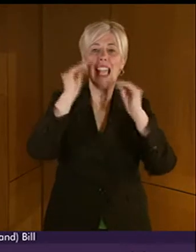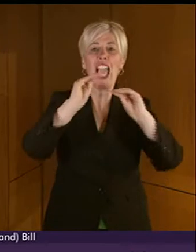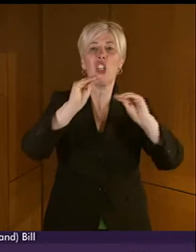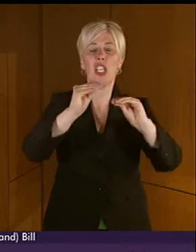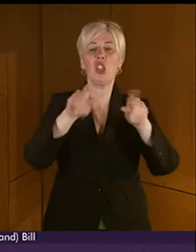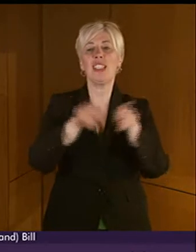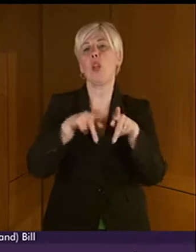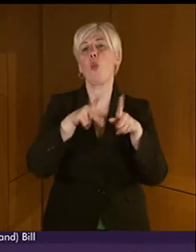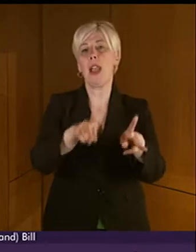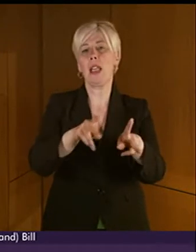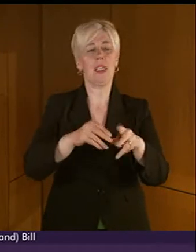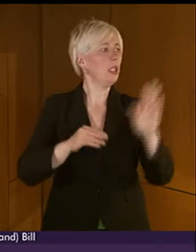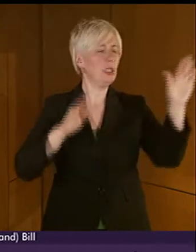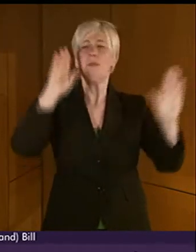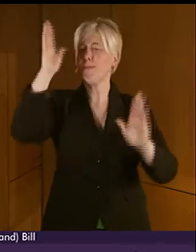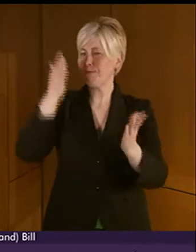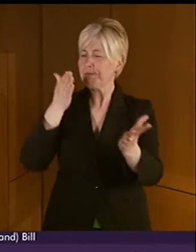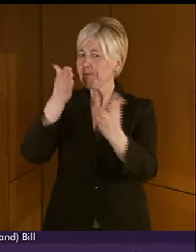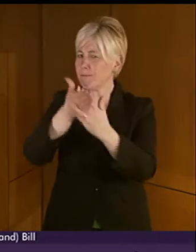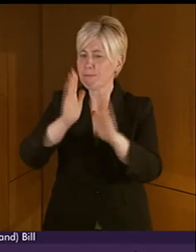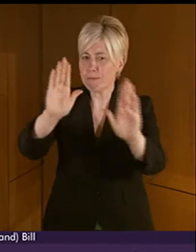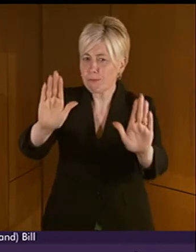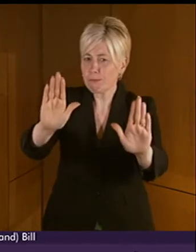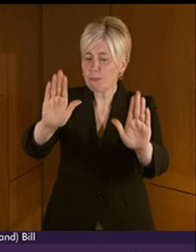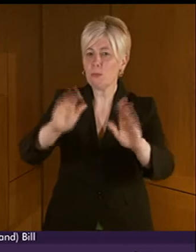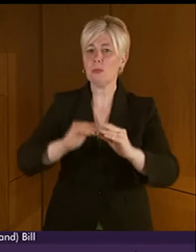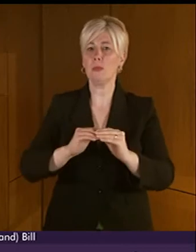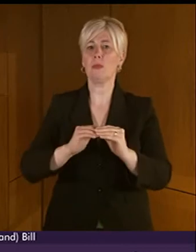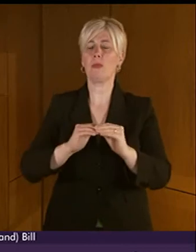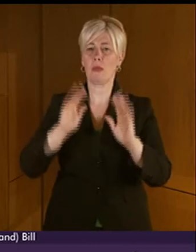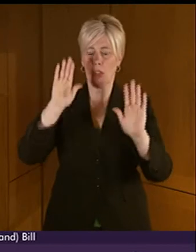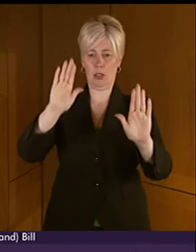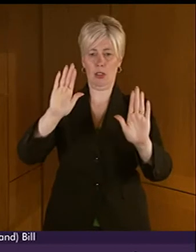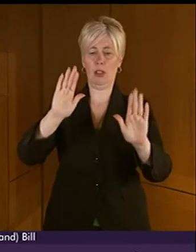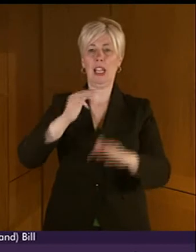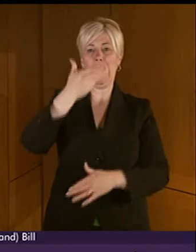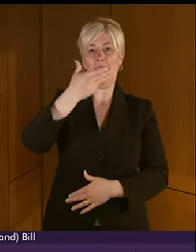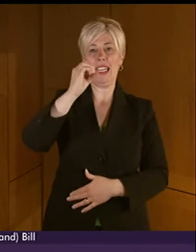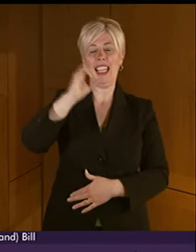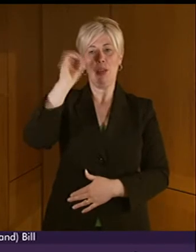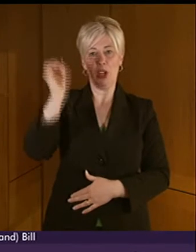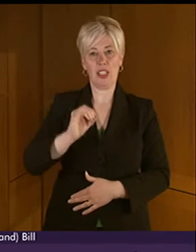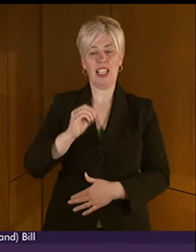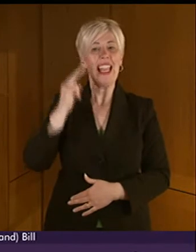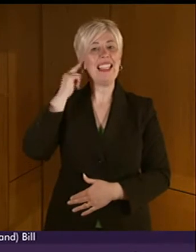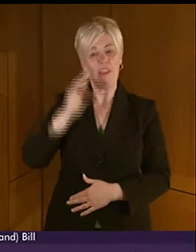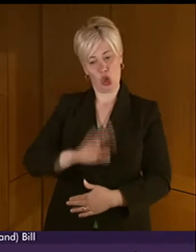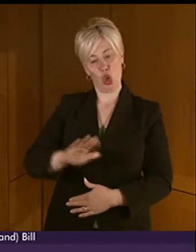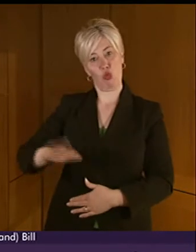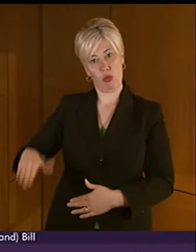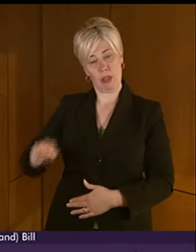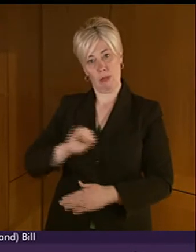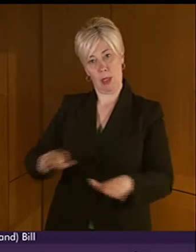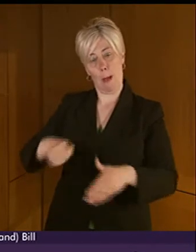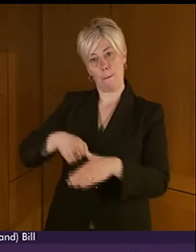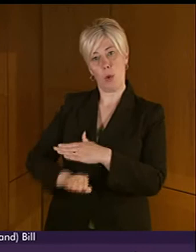Yes, certainly. Thank you very much for giving way. Given that 90% of deaf children are